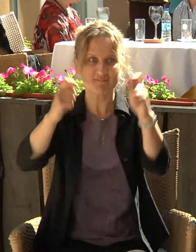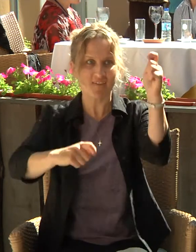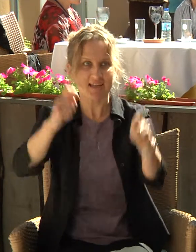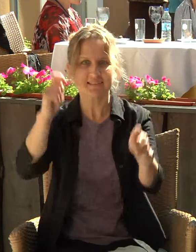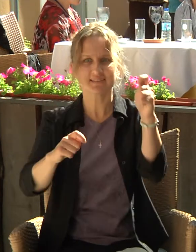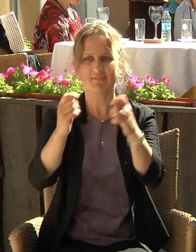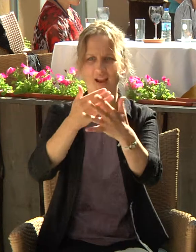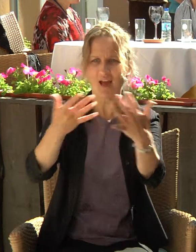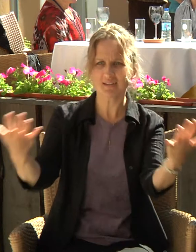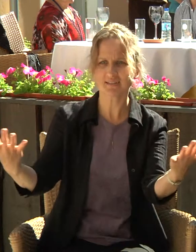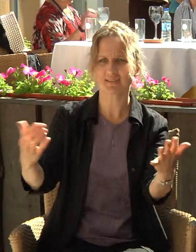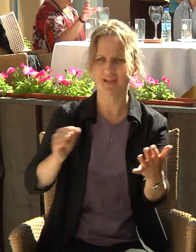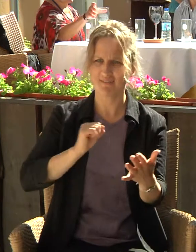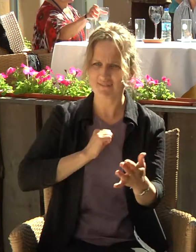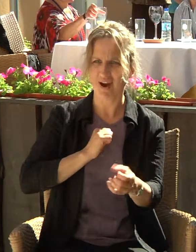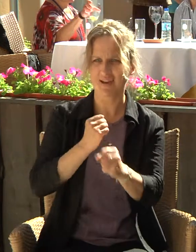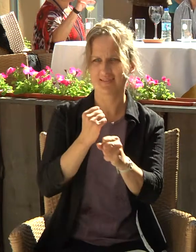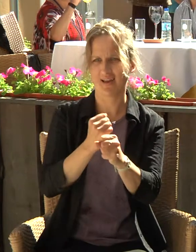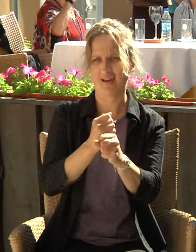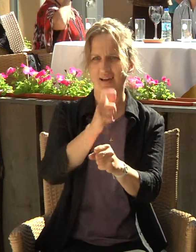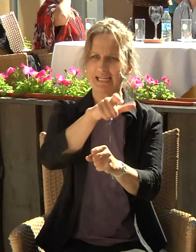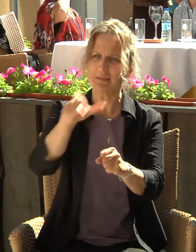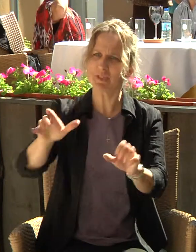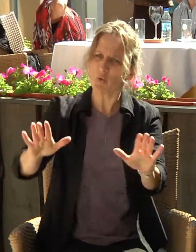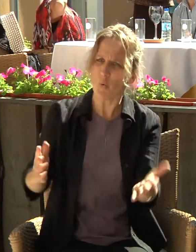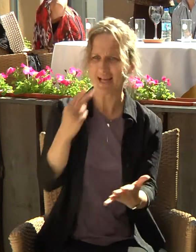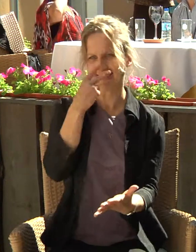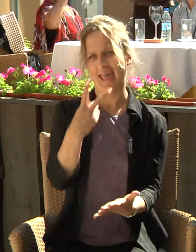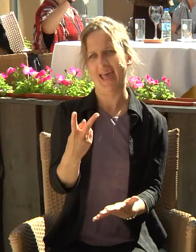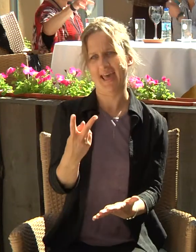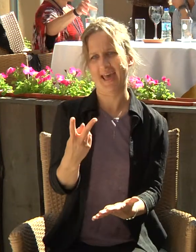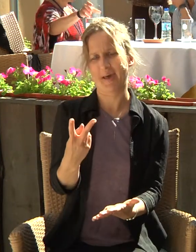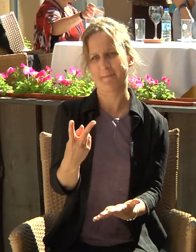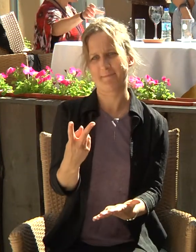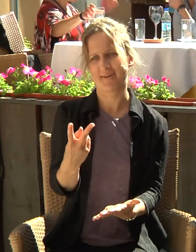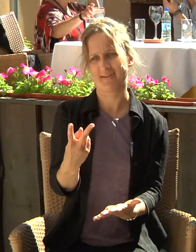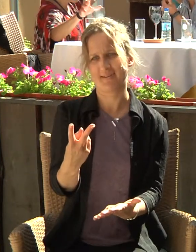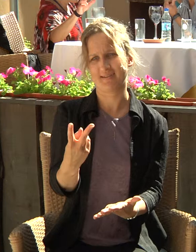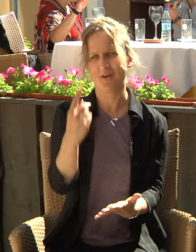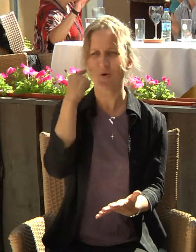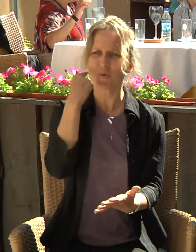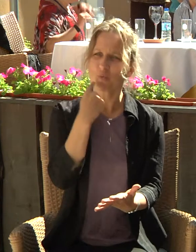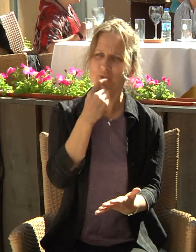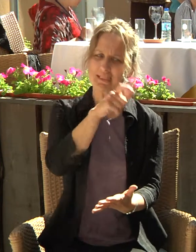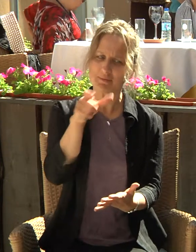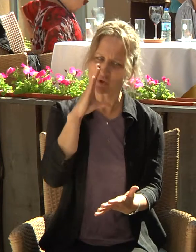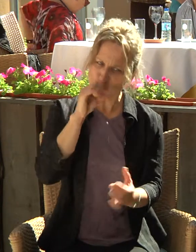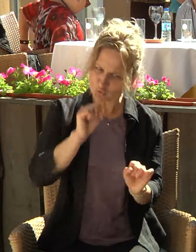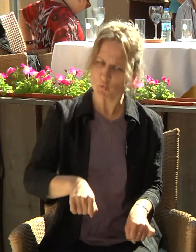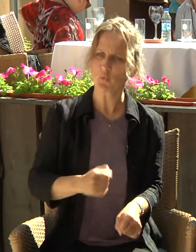so people can see what deaf people can do.